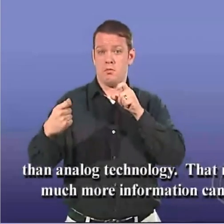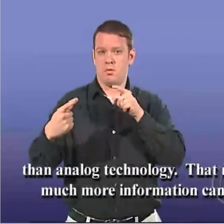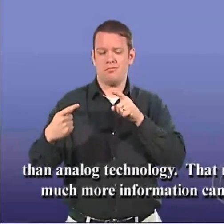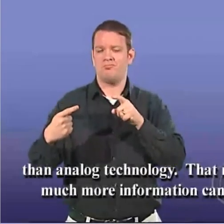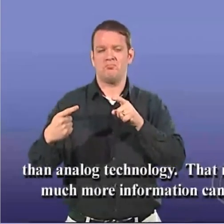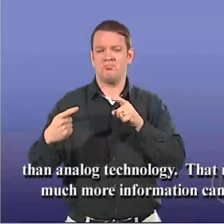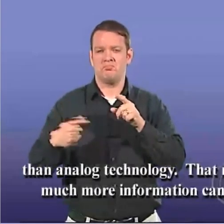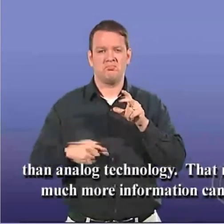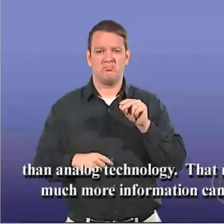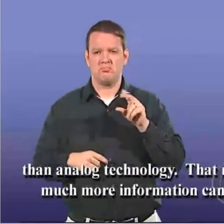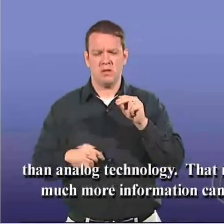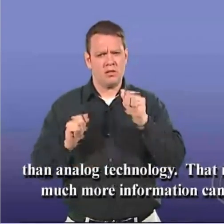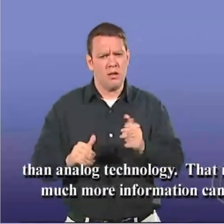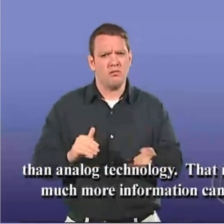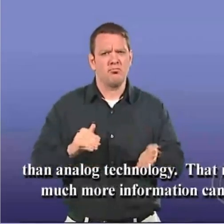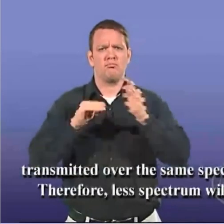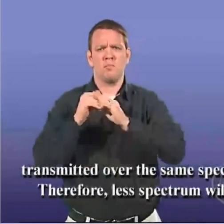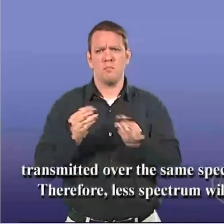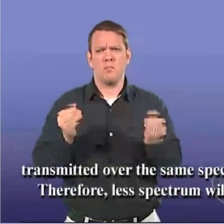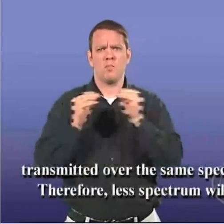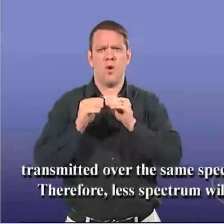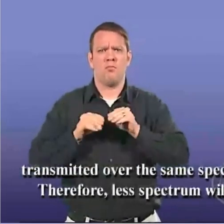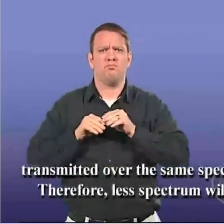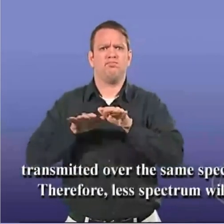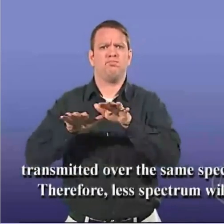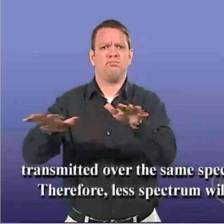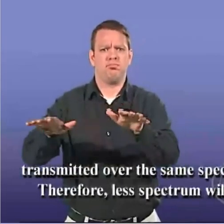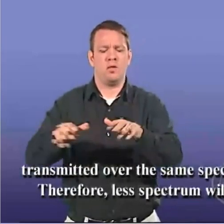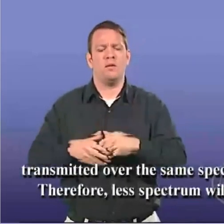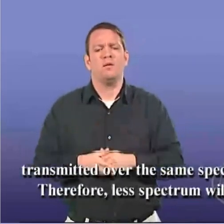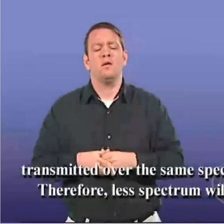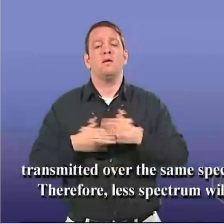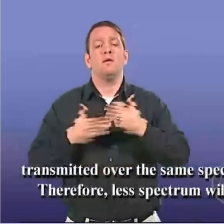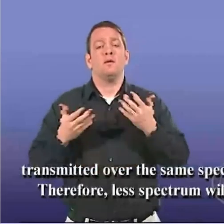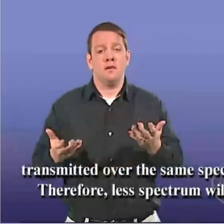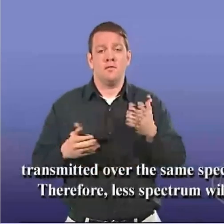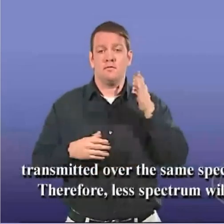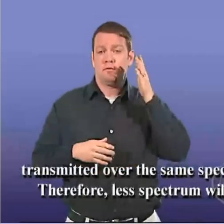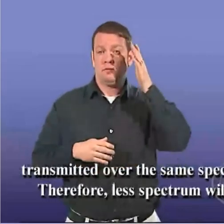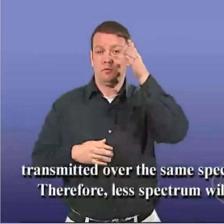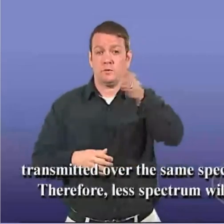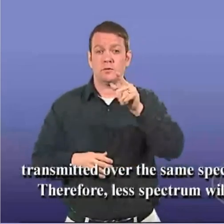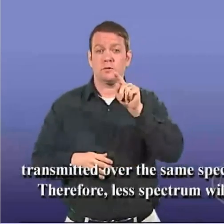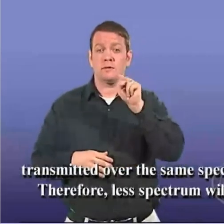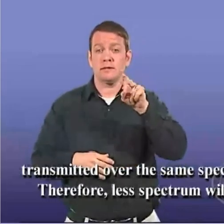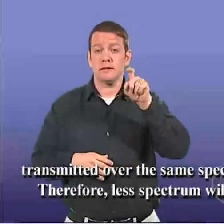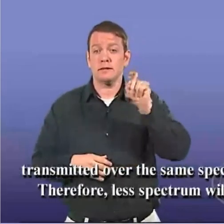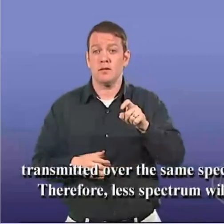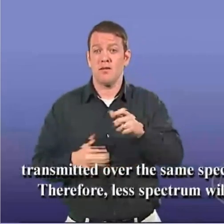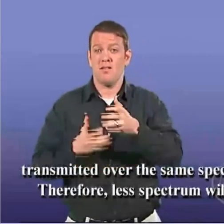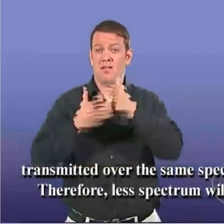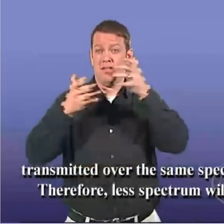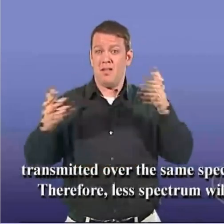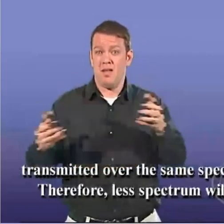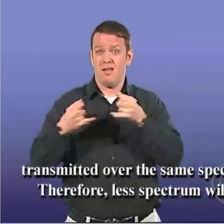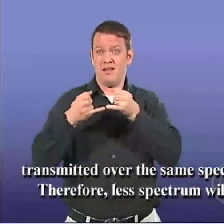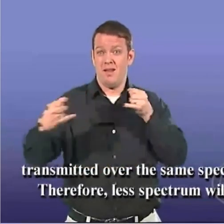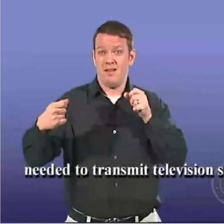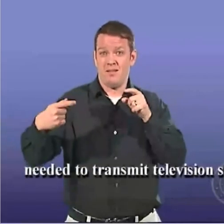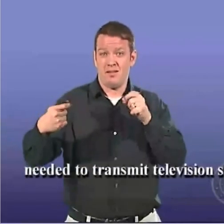much more information can be transmitted over the same spectrum. Therefore, less spectrum will be needed